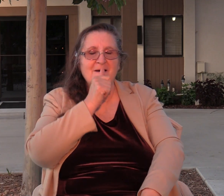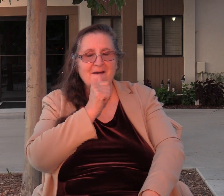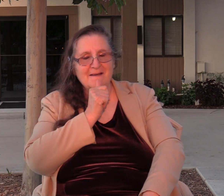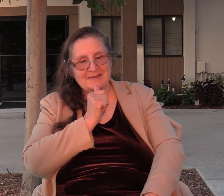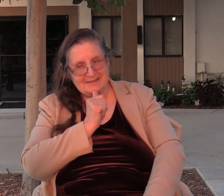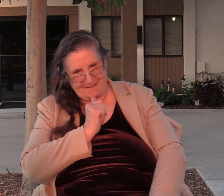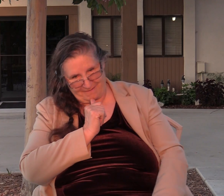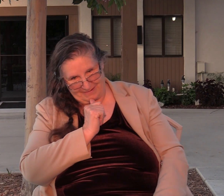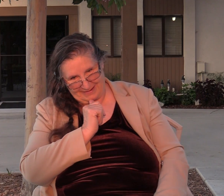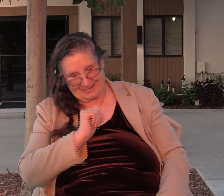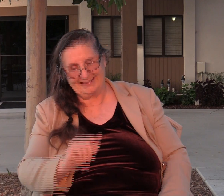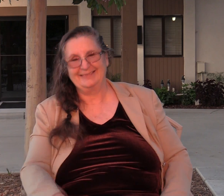All right.